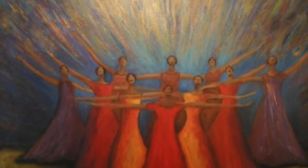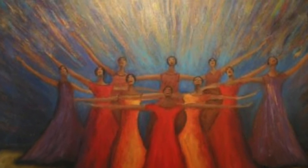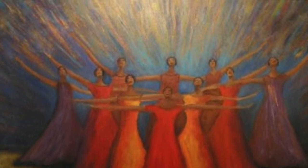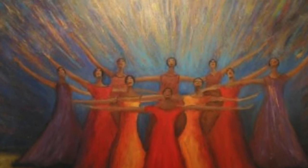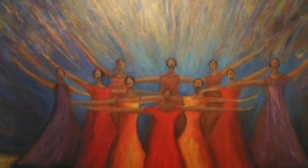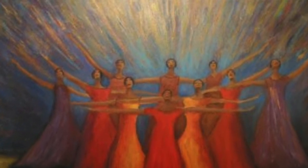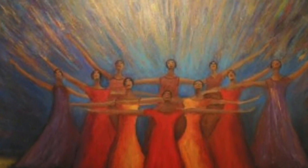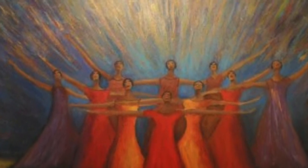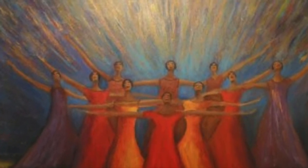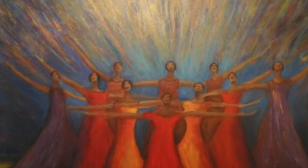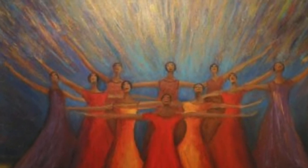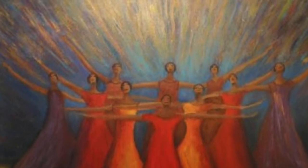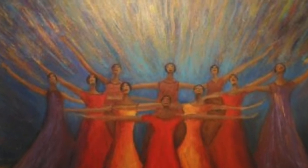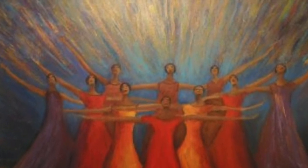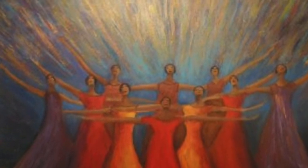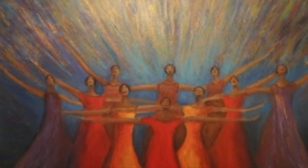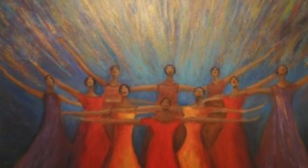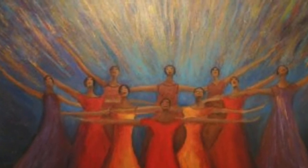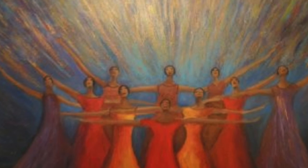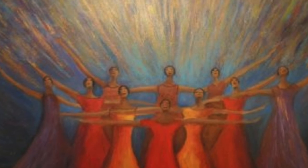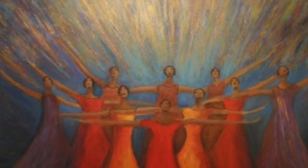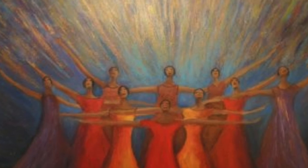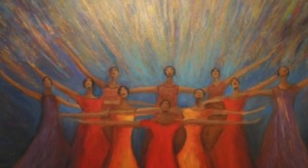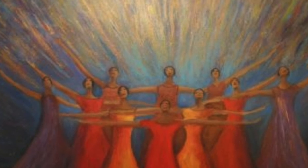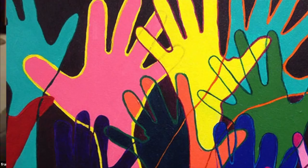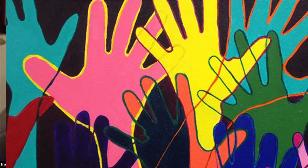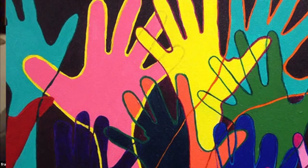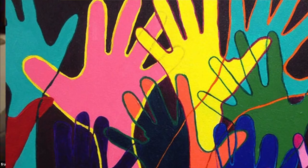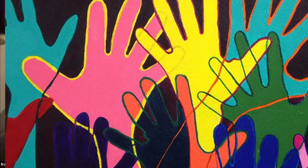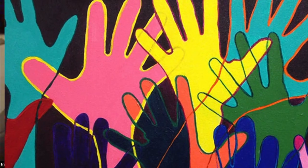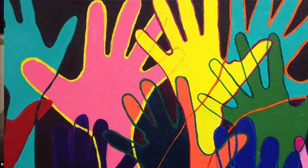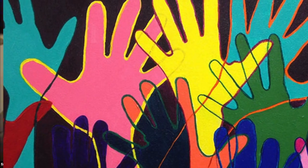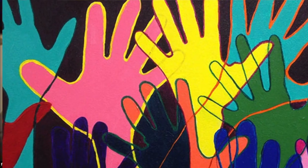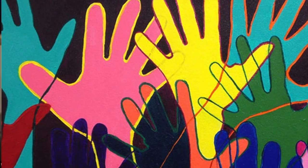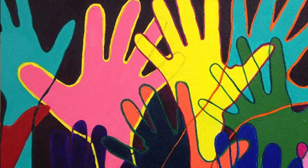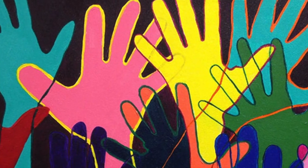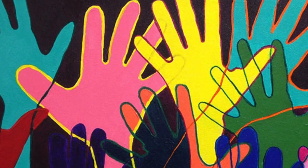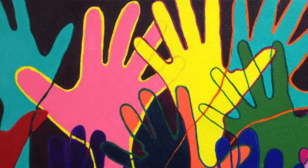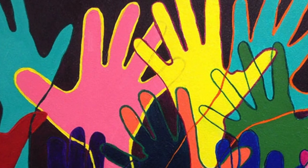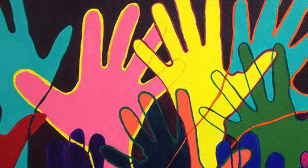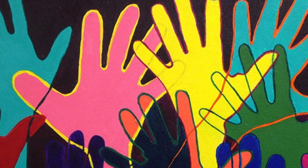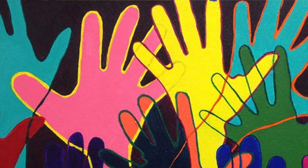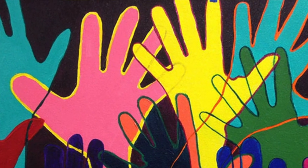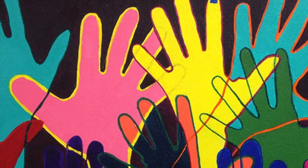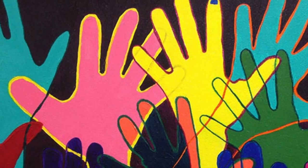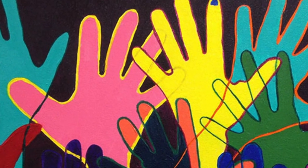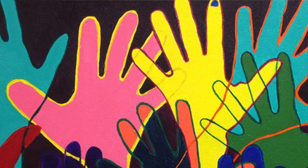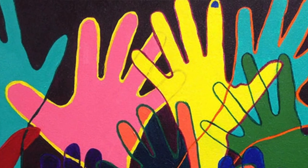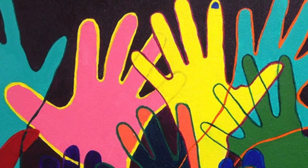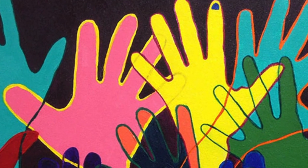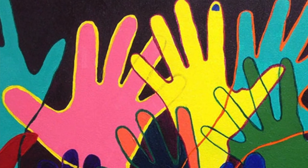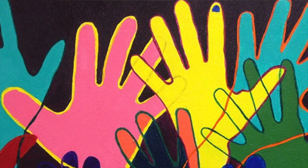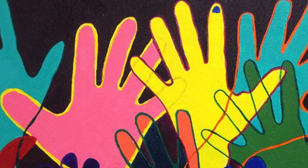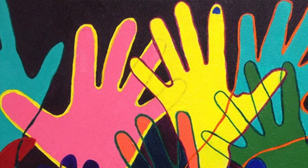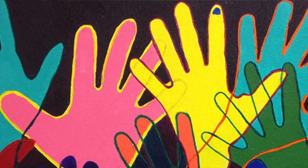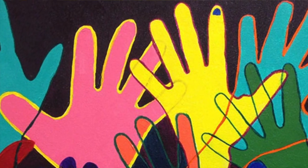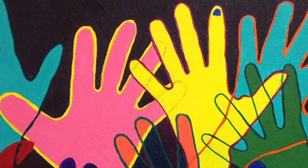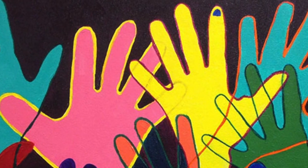others so you know it's a lot of tools like that that could easily be plugged into a new village